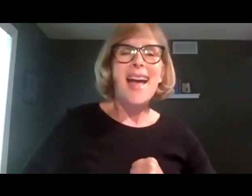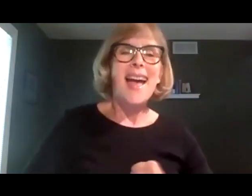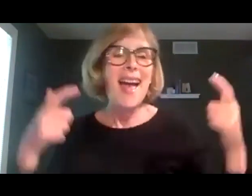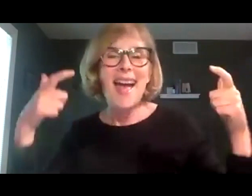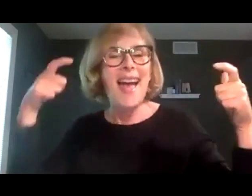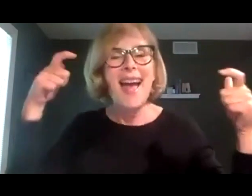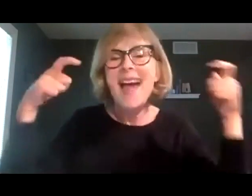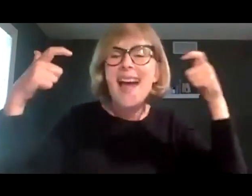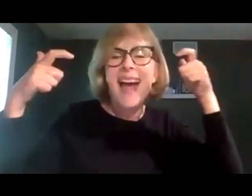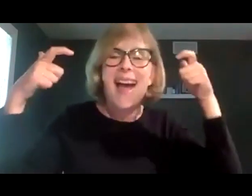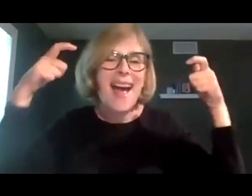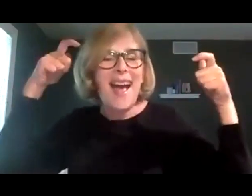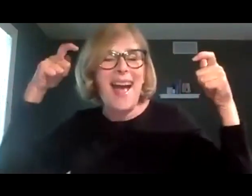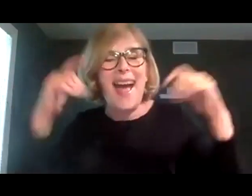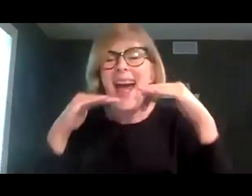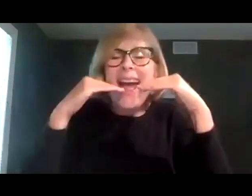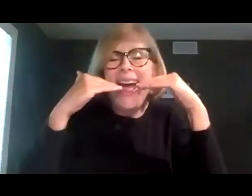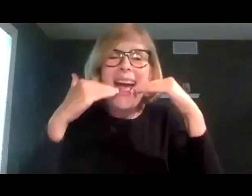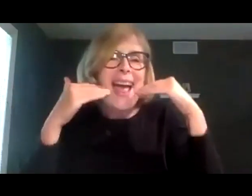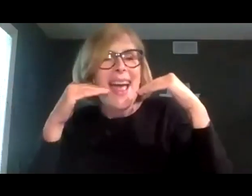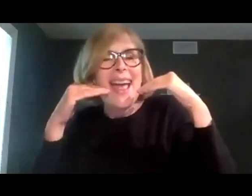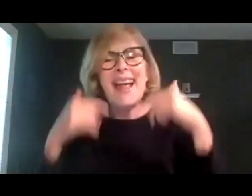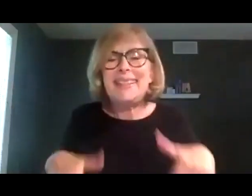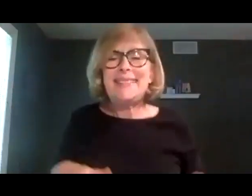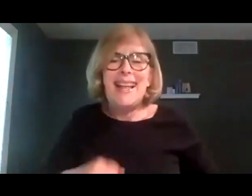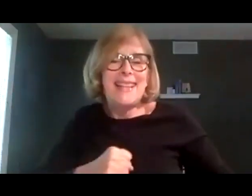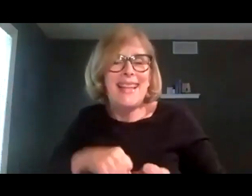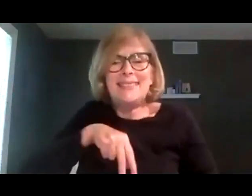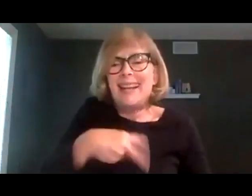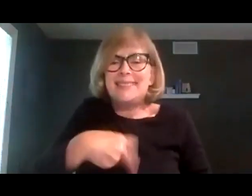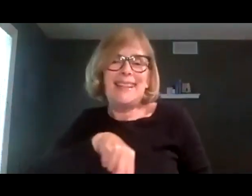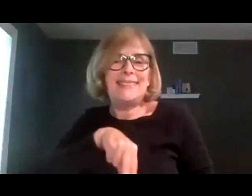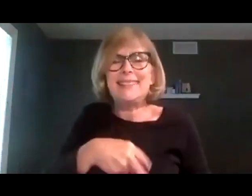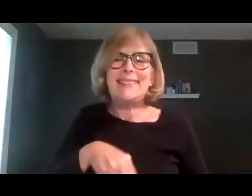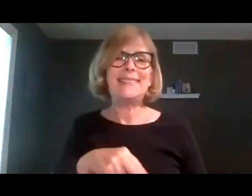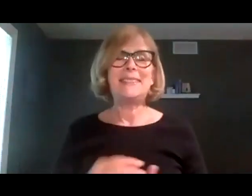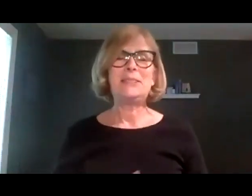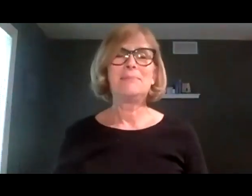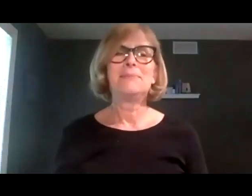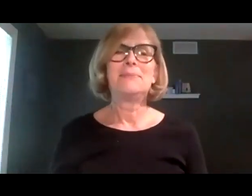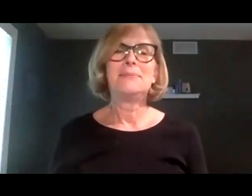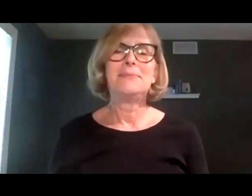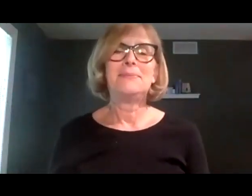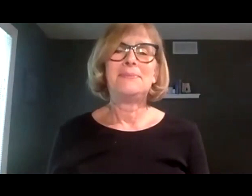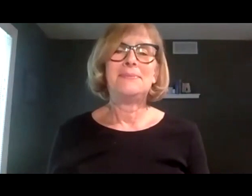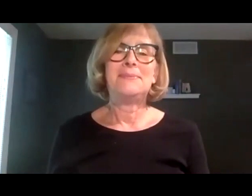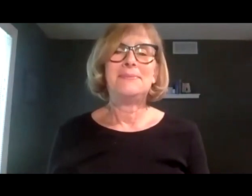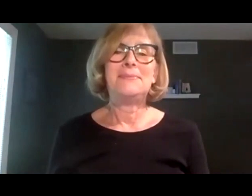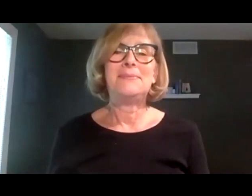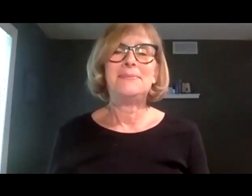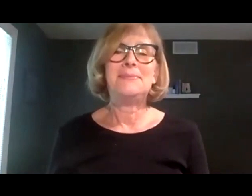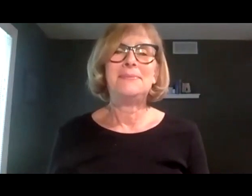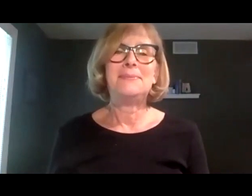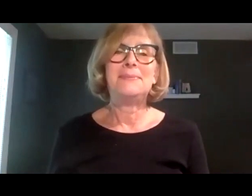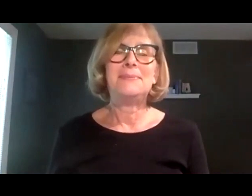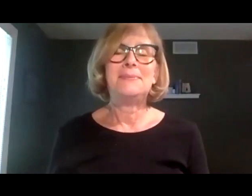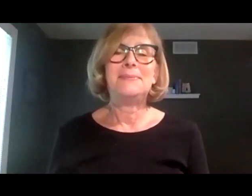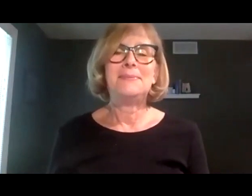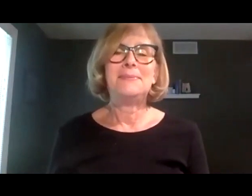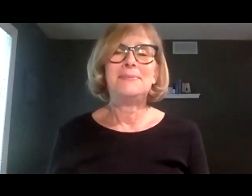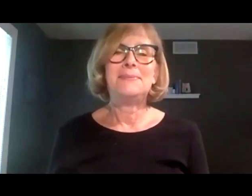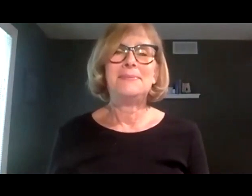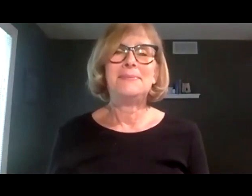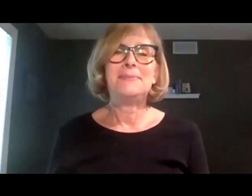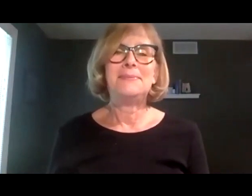the girl here has a big yellow hat with frillies red curly hair